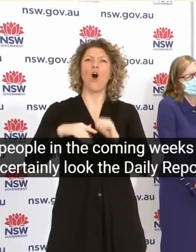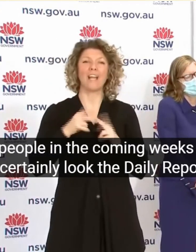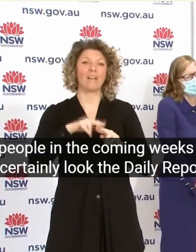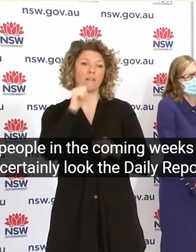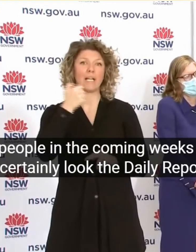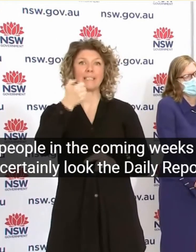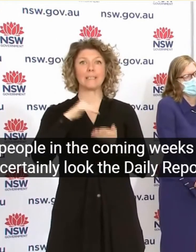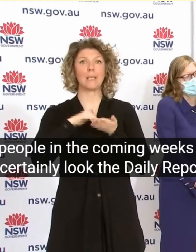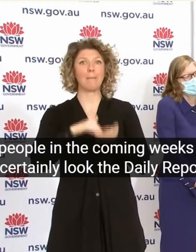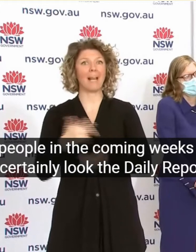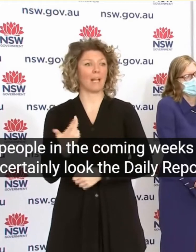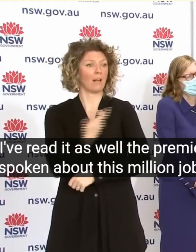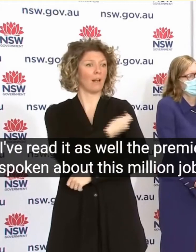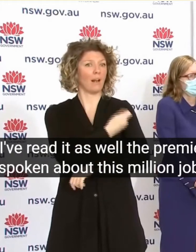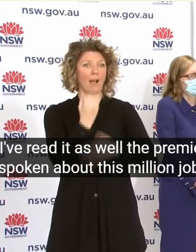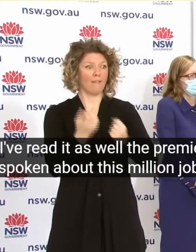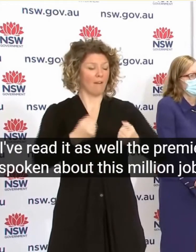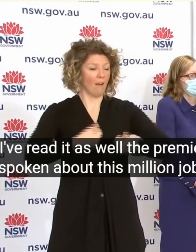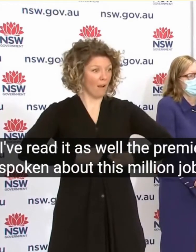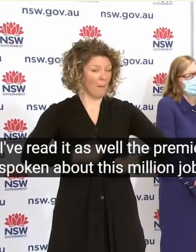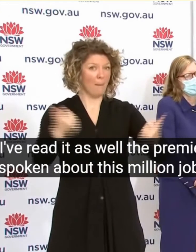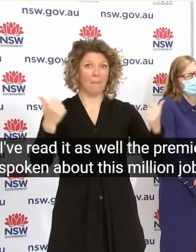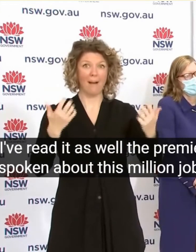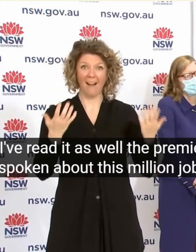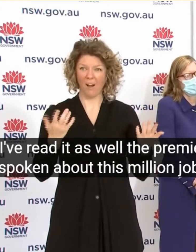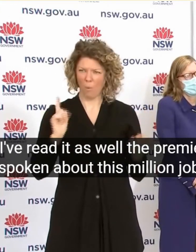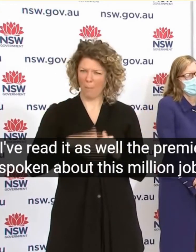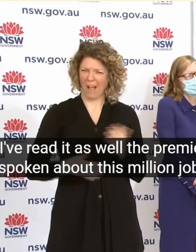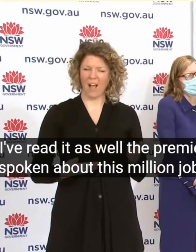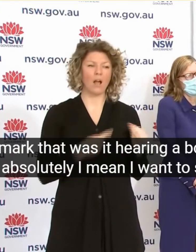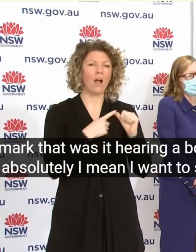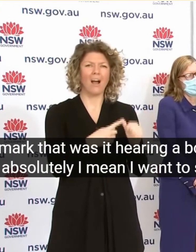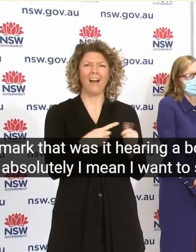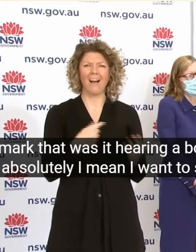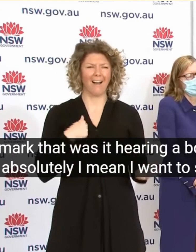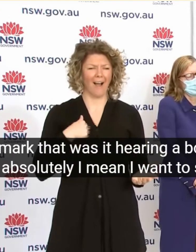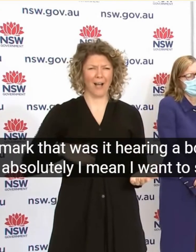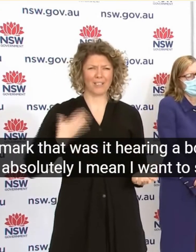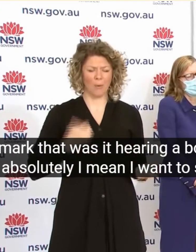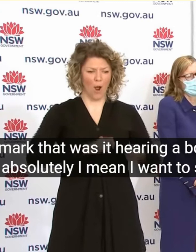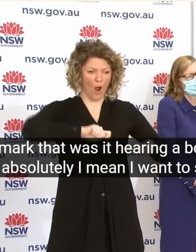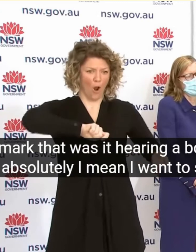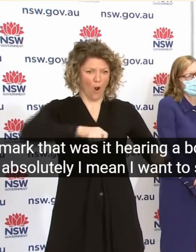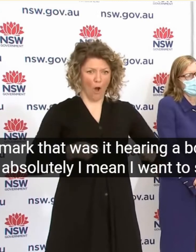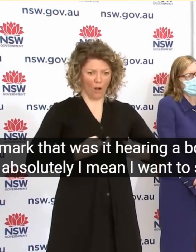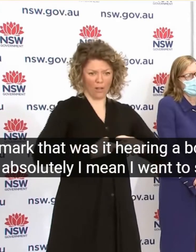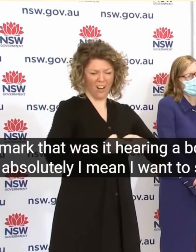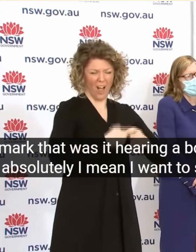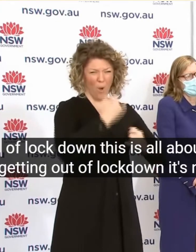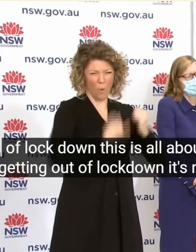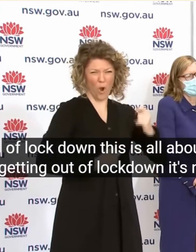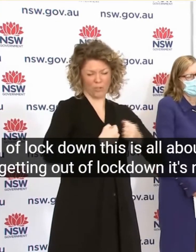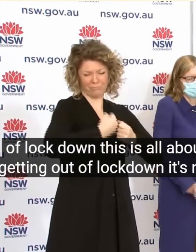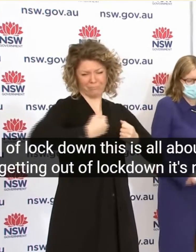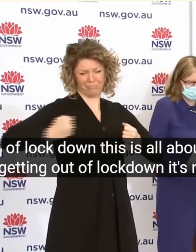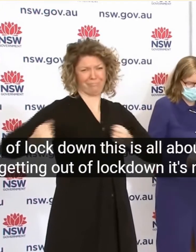I Want Us Out Of Lockdown This Is All About Getting Out Of Lockdown It's Not About Staying In Lockdown If You Think About What I Put